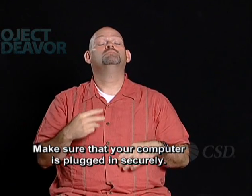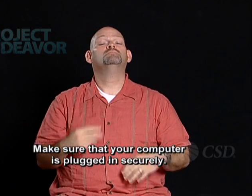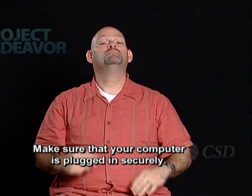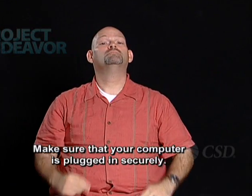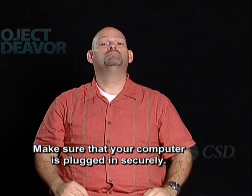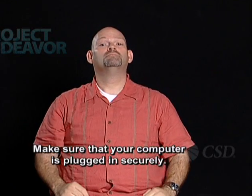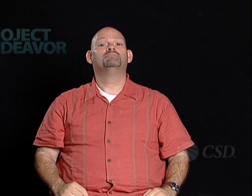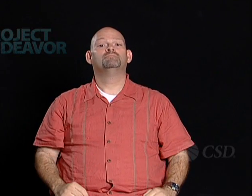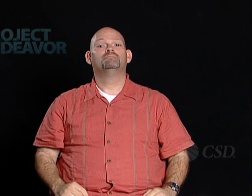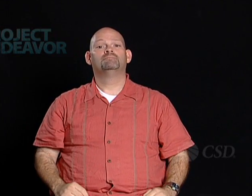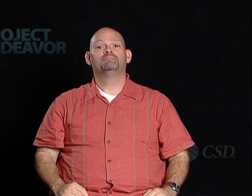securely.